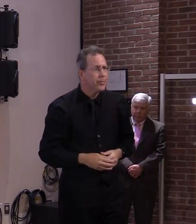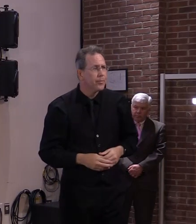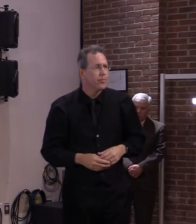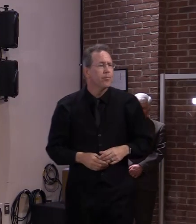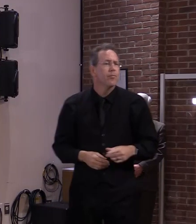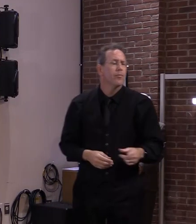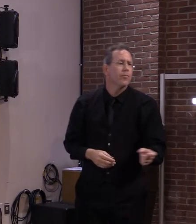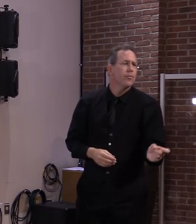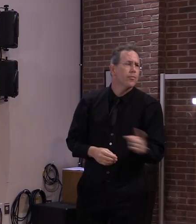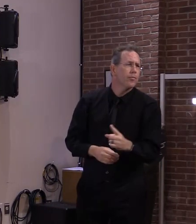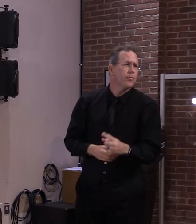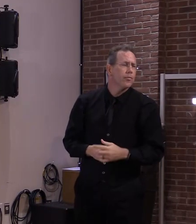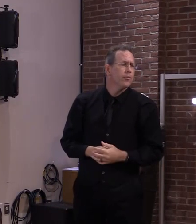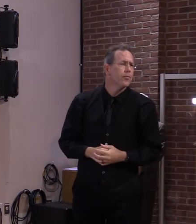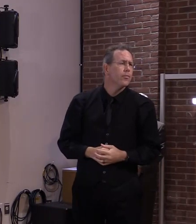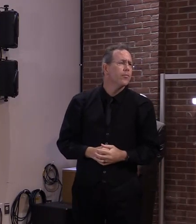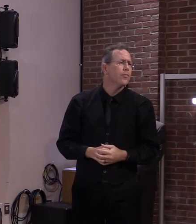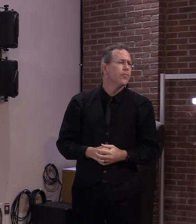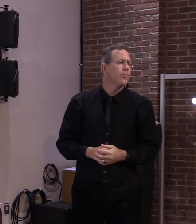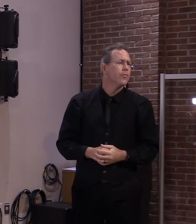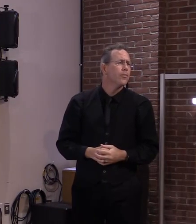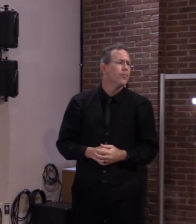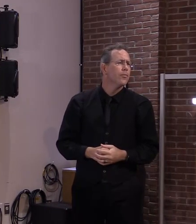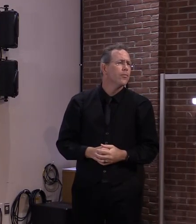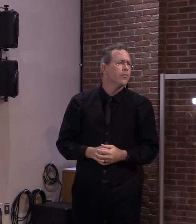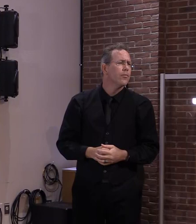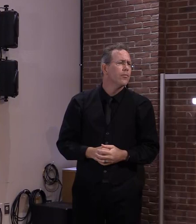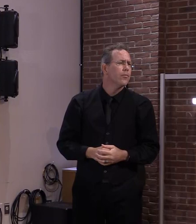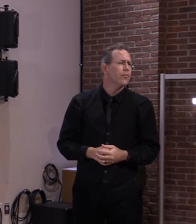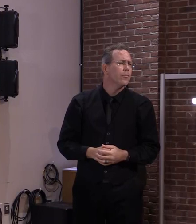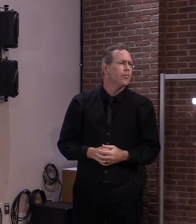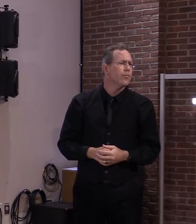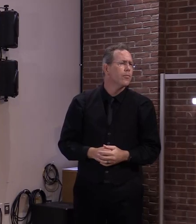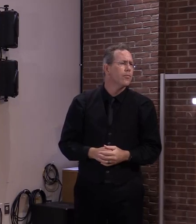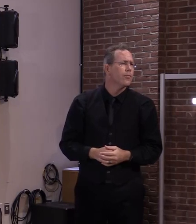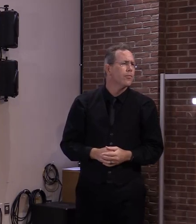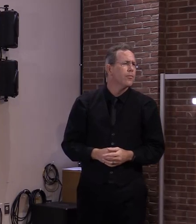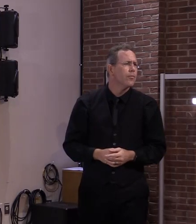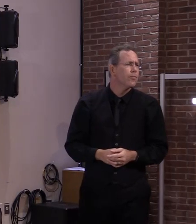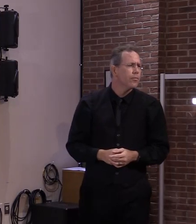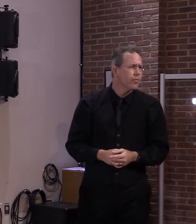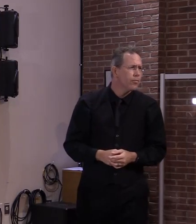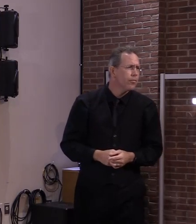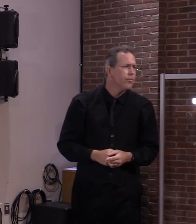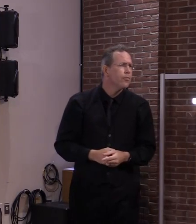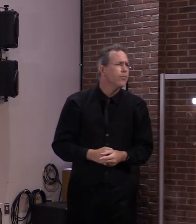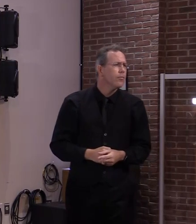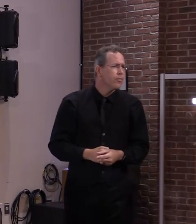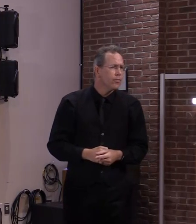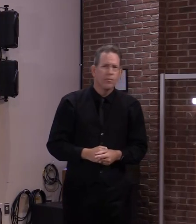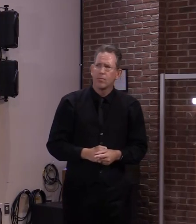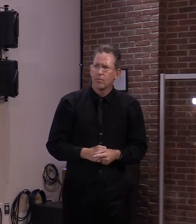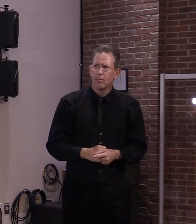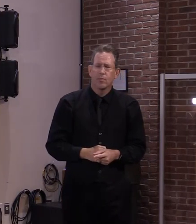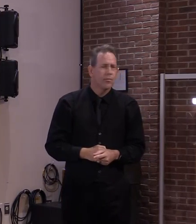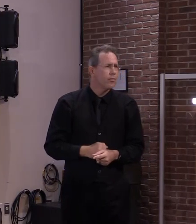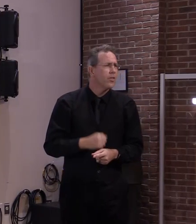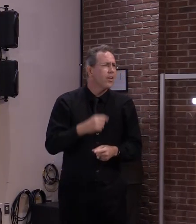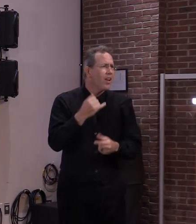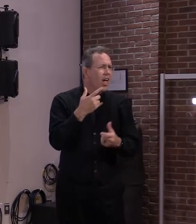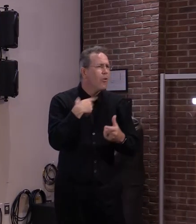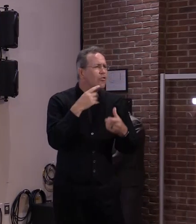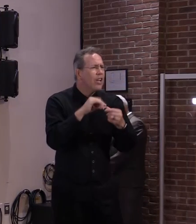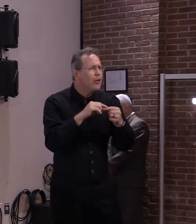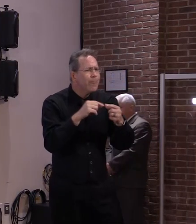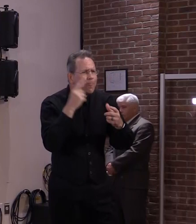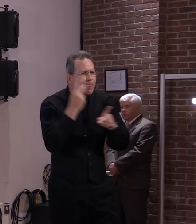permitting in some areas, particularly in communities and downtowns. And we weren't successful in, in completing that, but we,